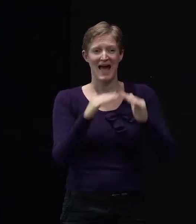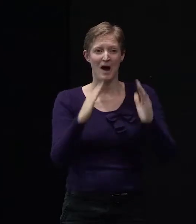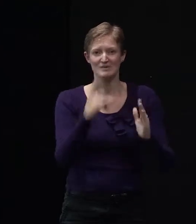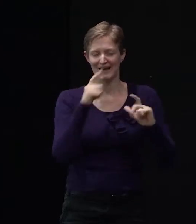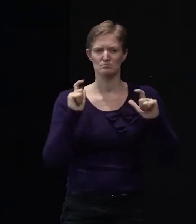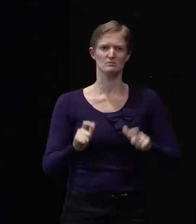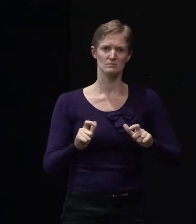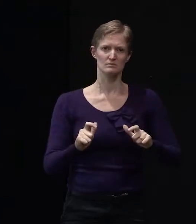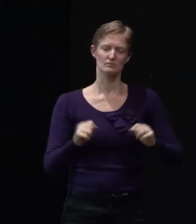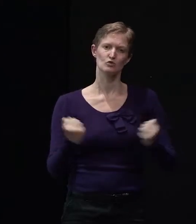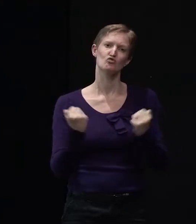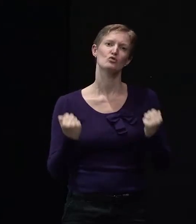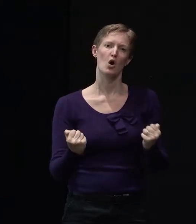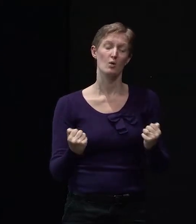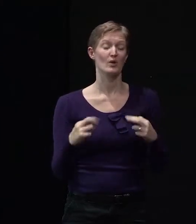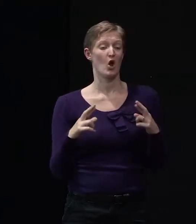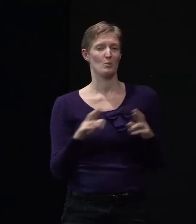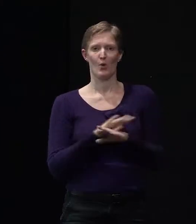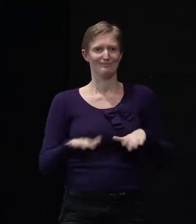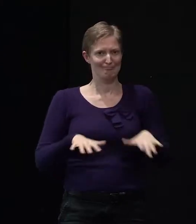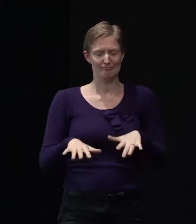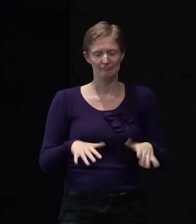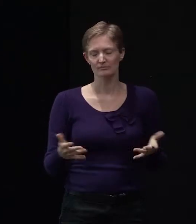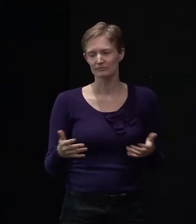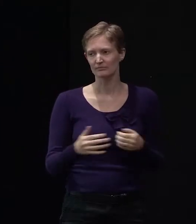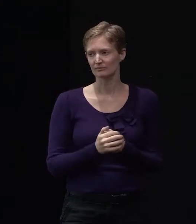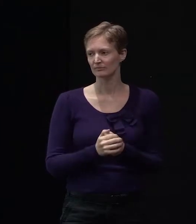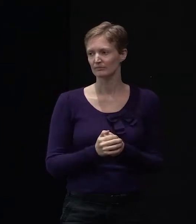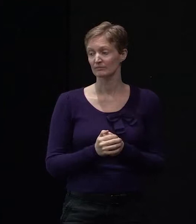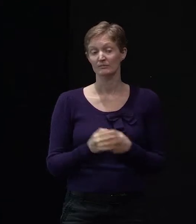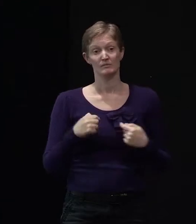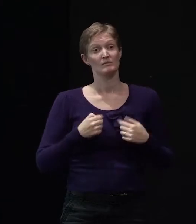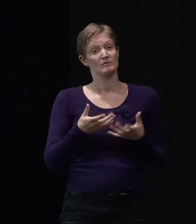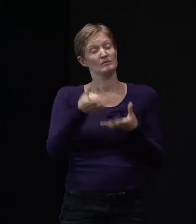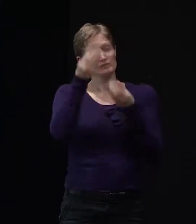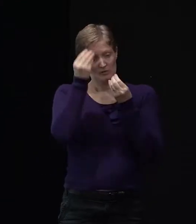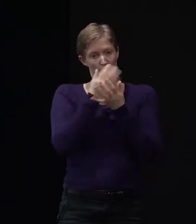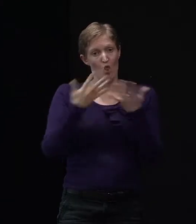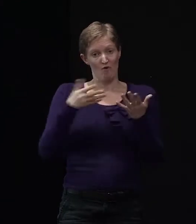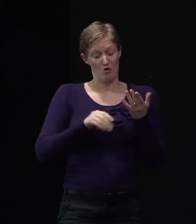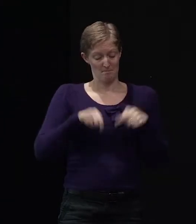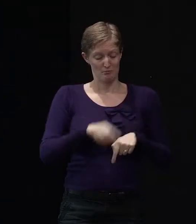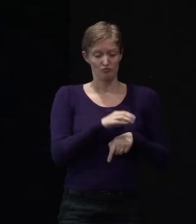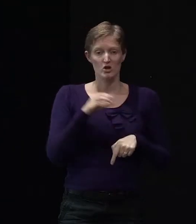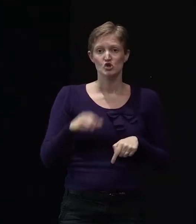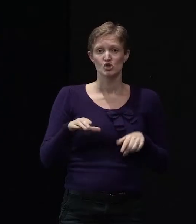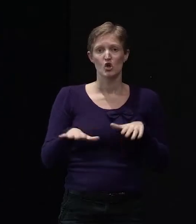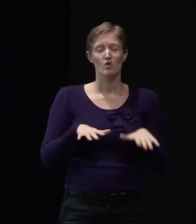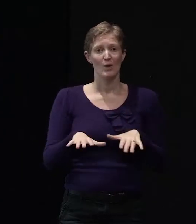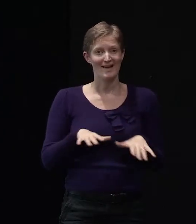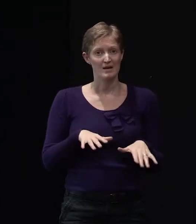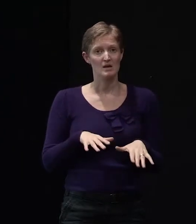won't get, but which it might get. And we've learned a lot from the Christchurch earthquakes that